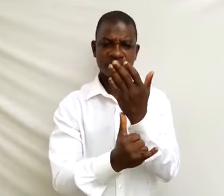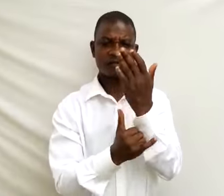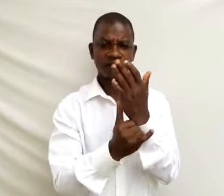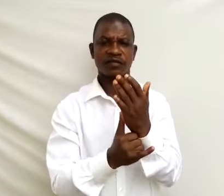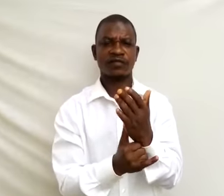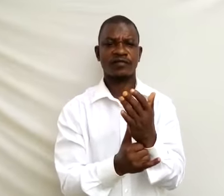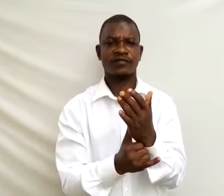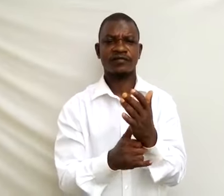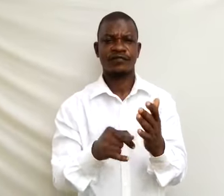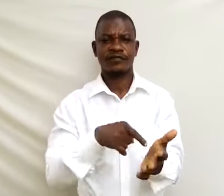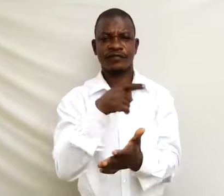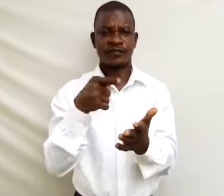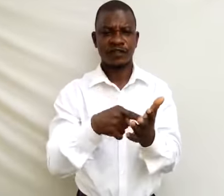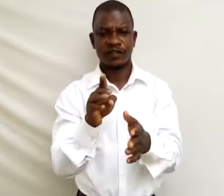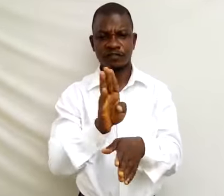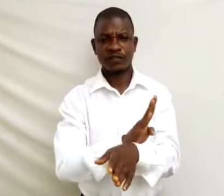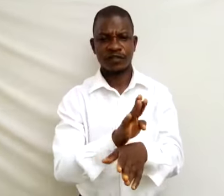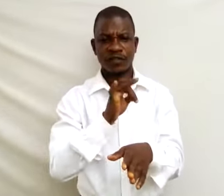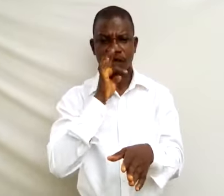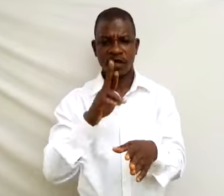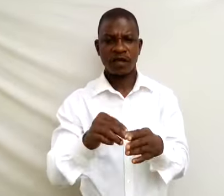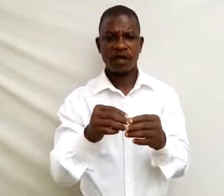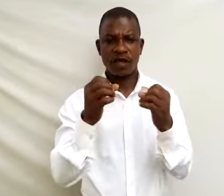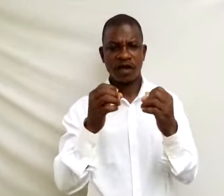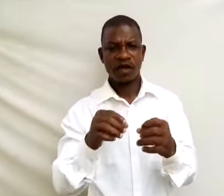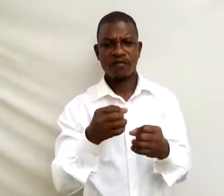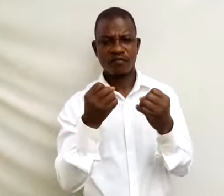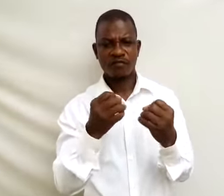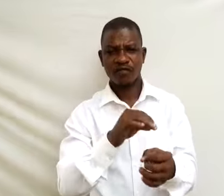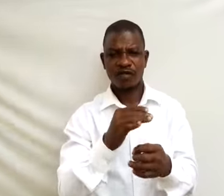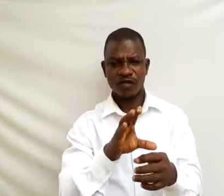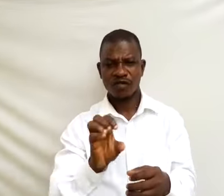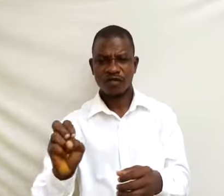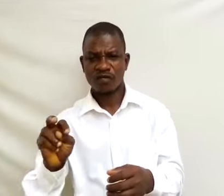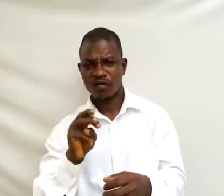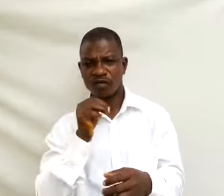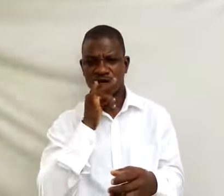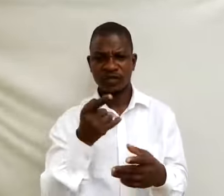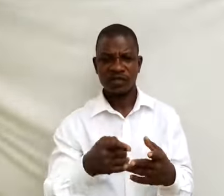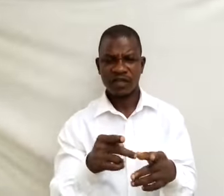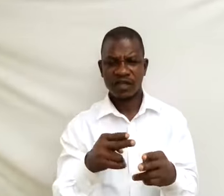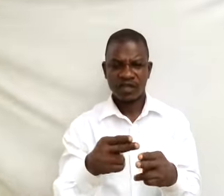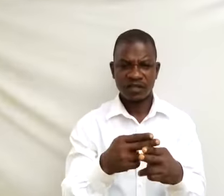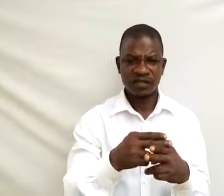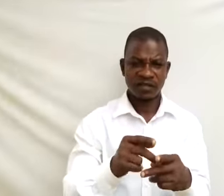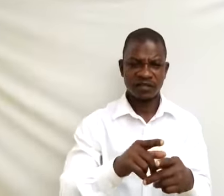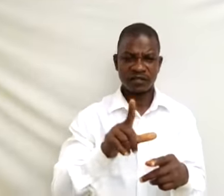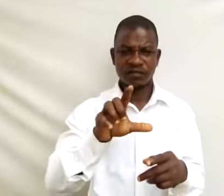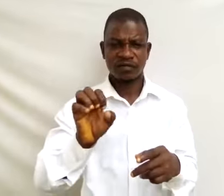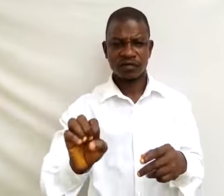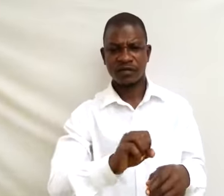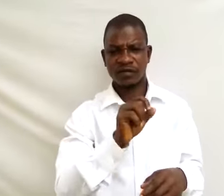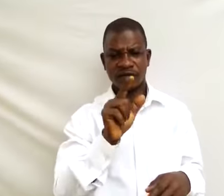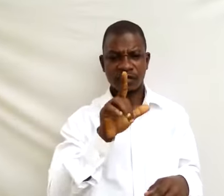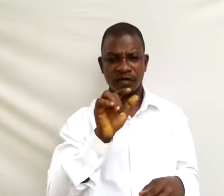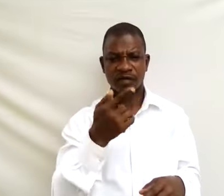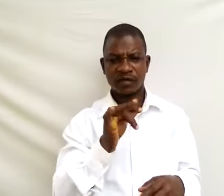These businesses are common since there are so little leather requirements to set it up.